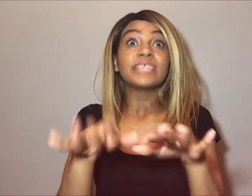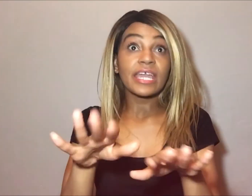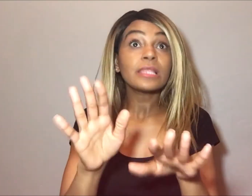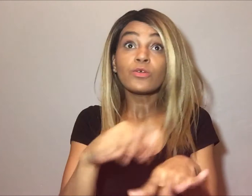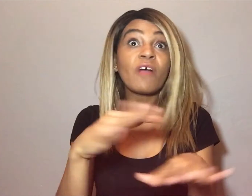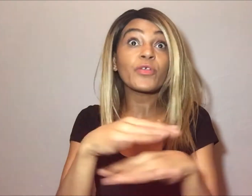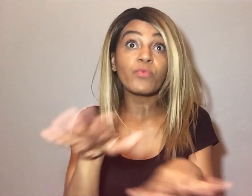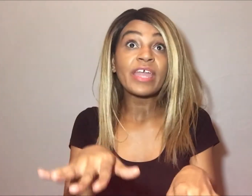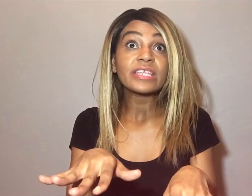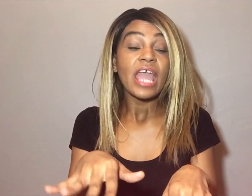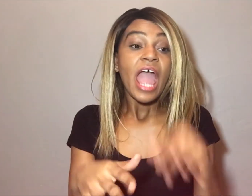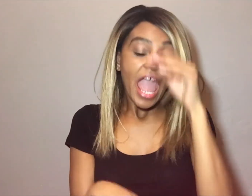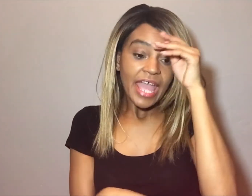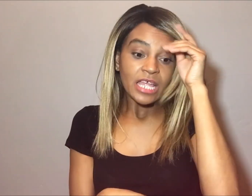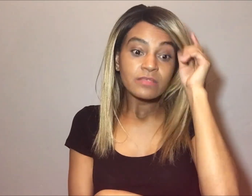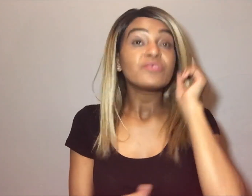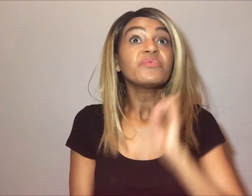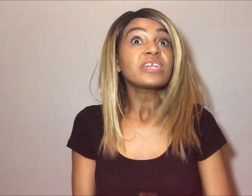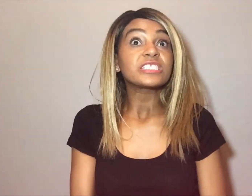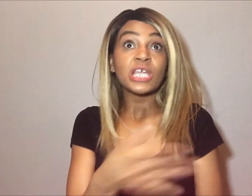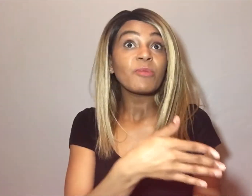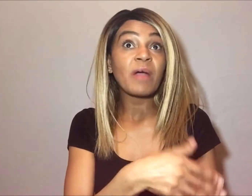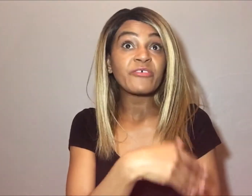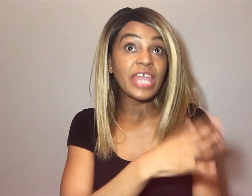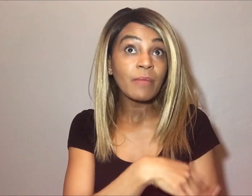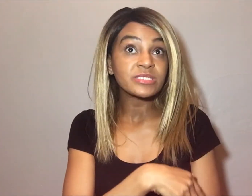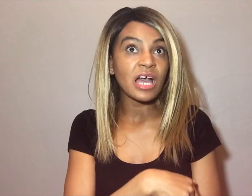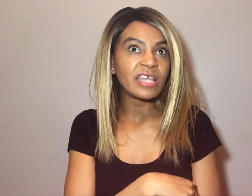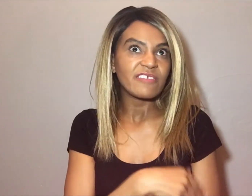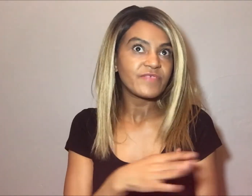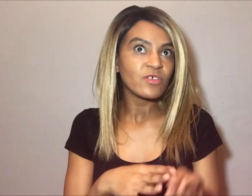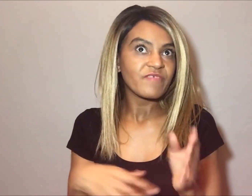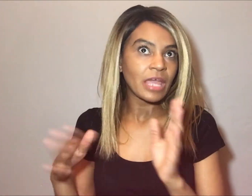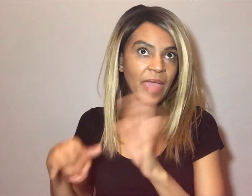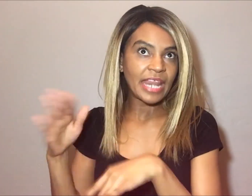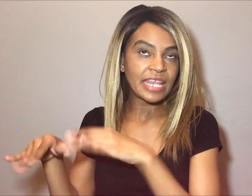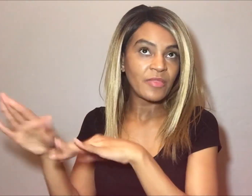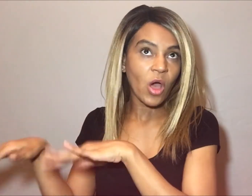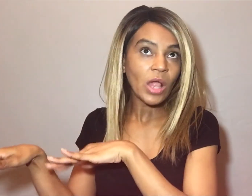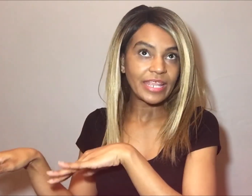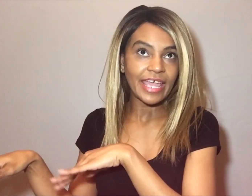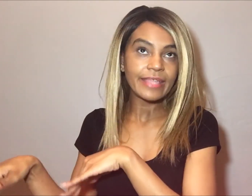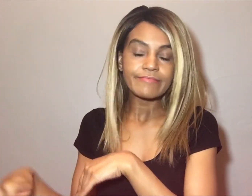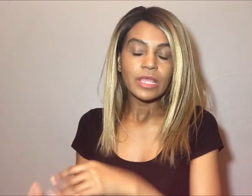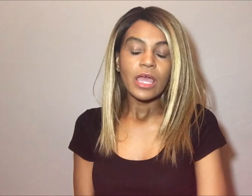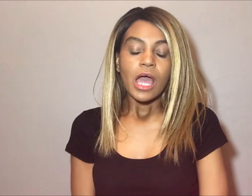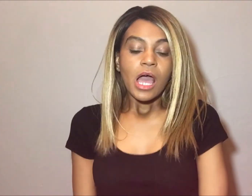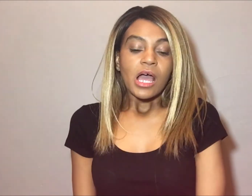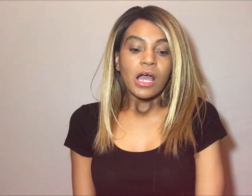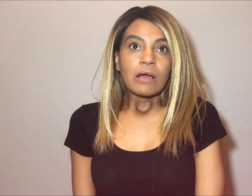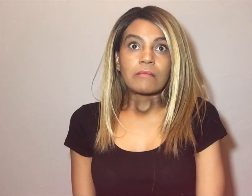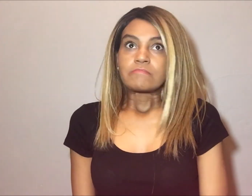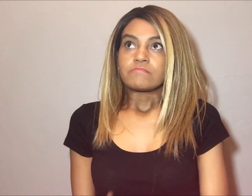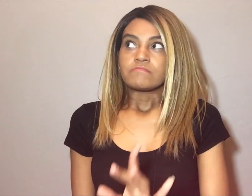I can take a little off your rent and you can get a chamber pot on Amazon if you don't feel like patting down the hall at night,